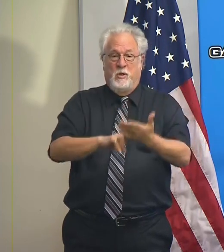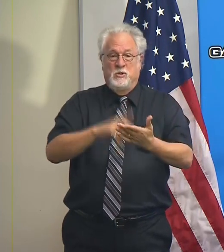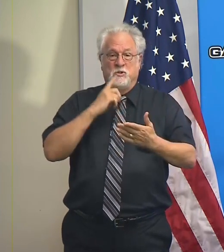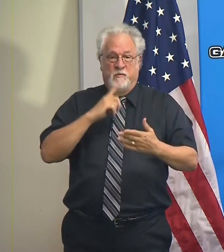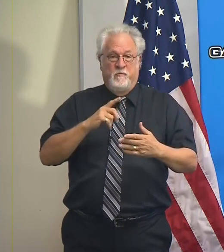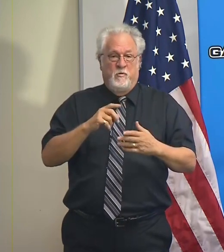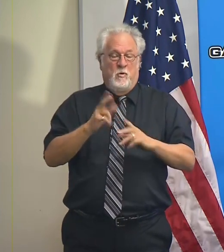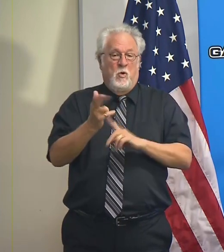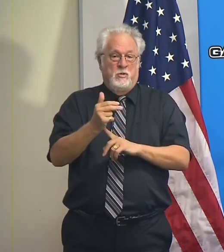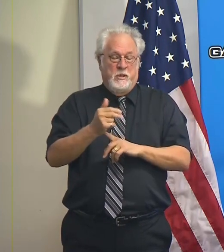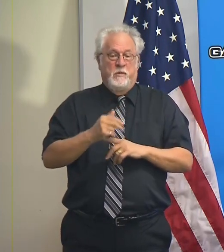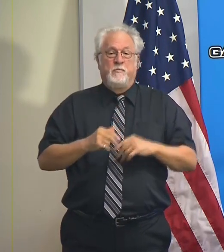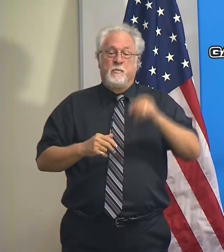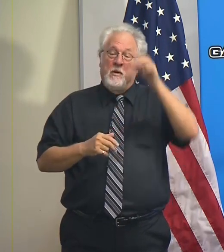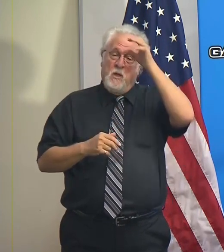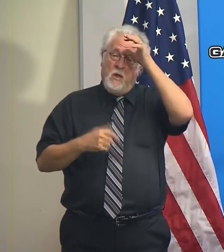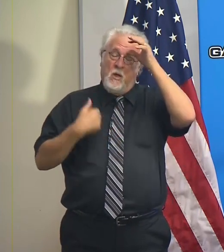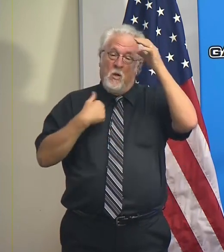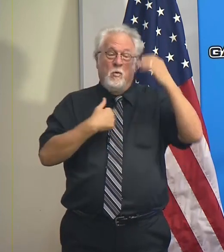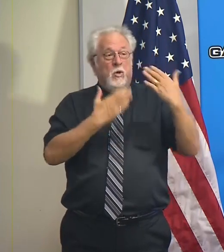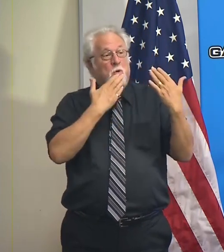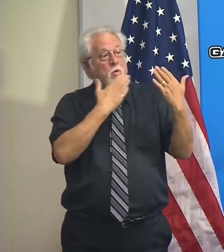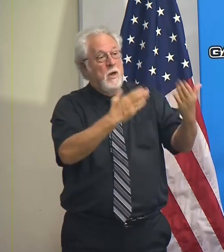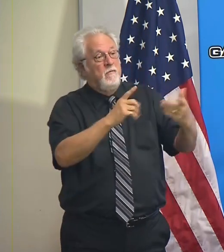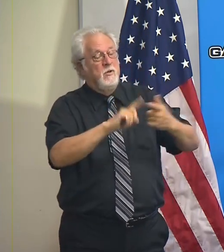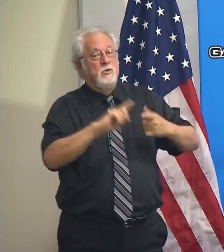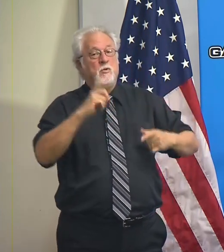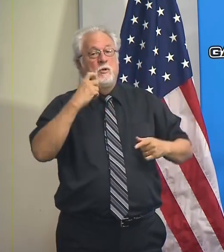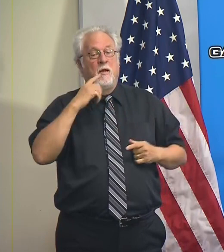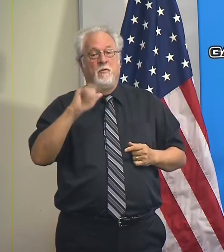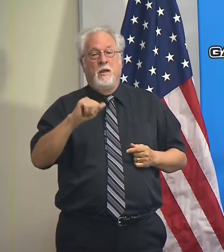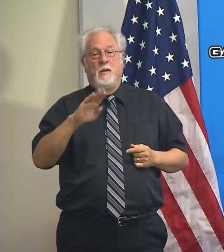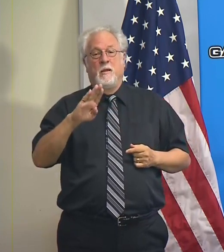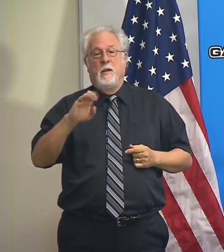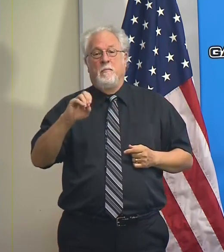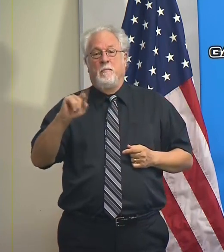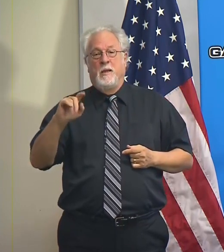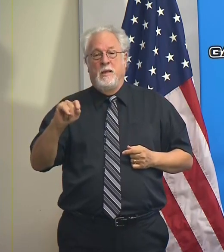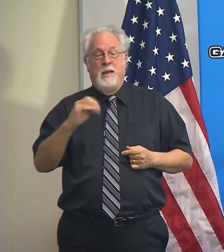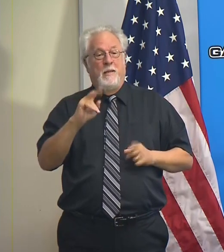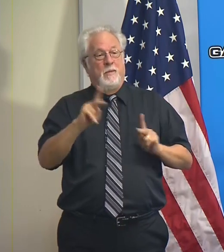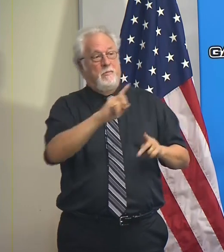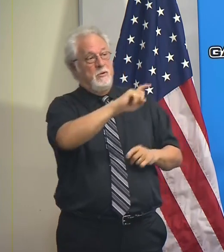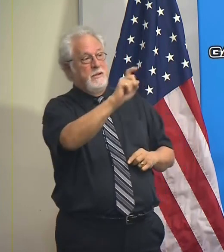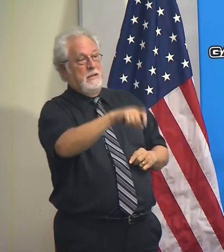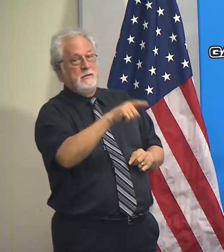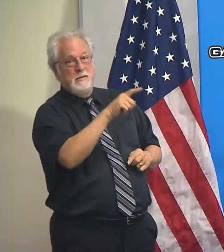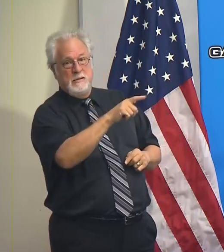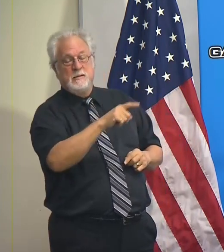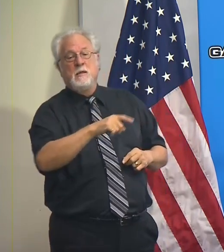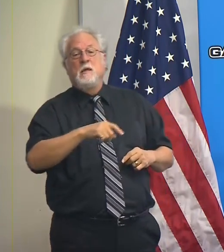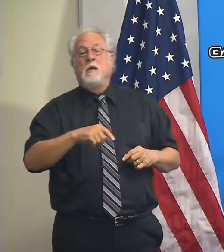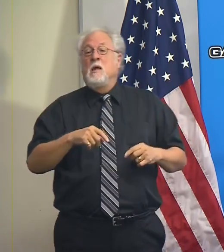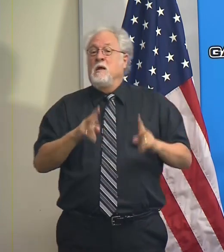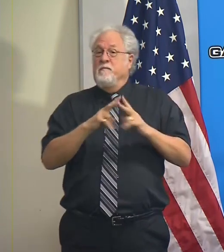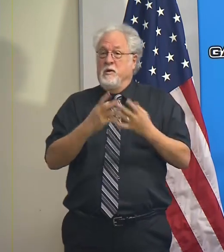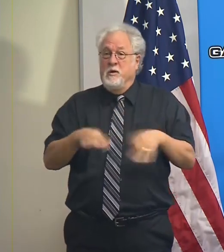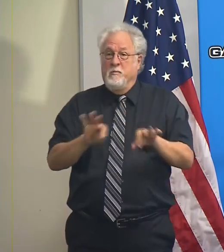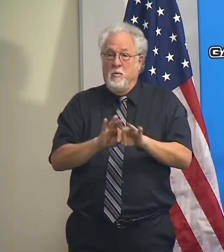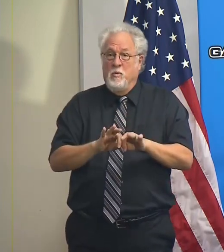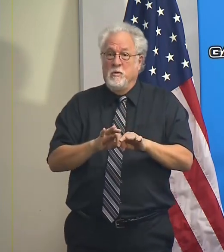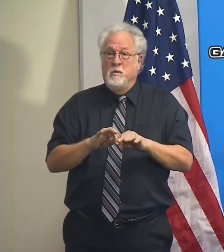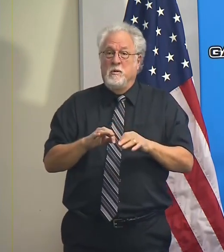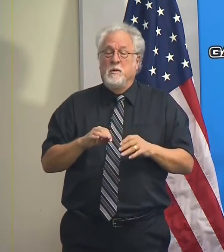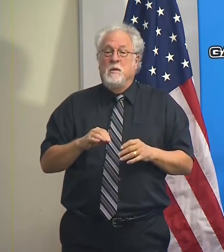accommodations. We're very grateful to Governor Abbott and the people of Texas, and it's very important